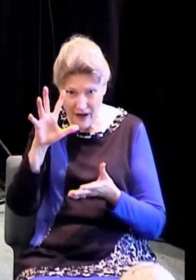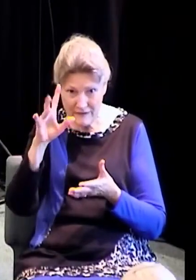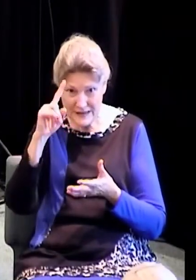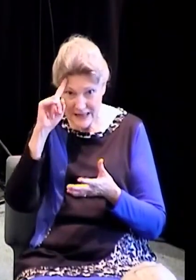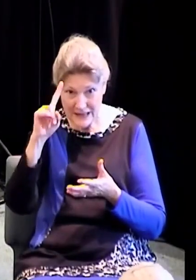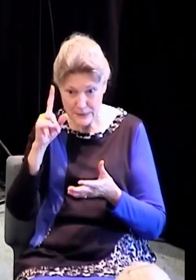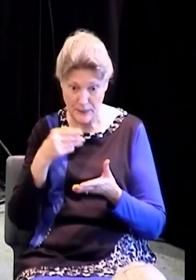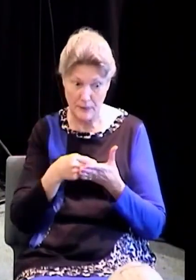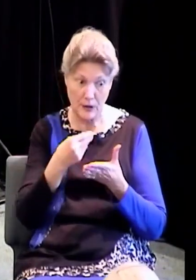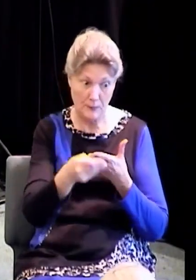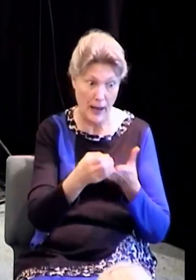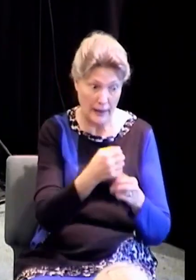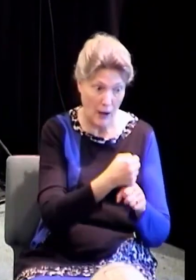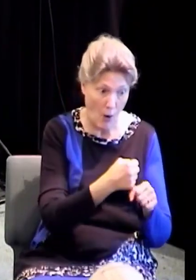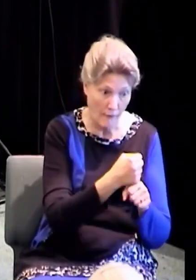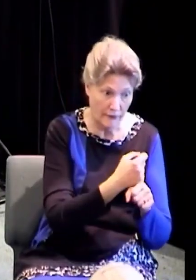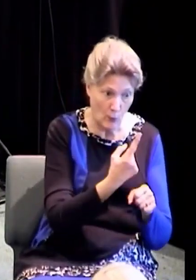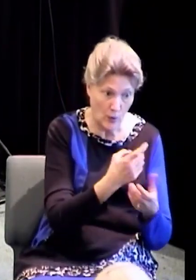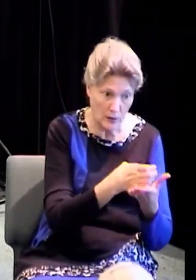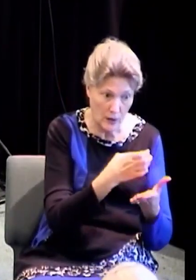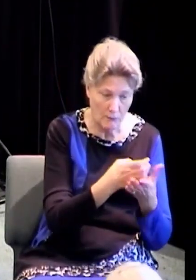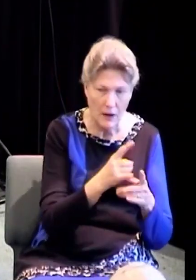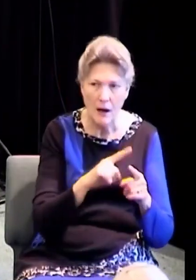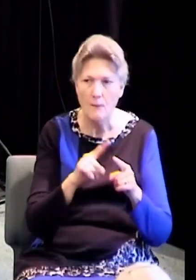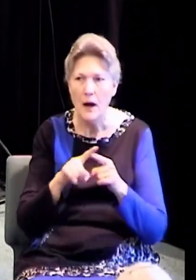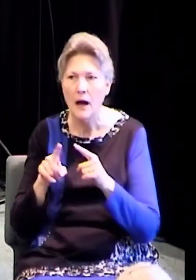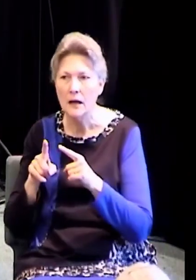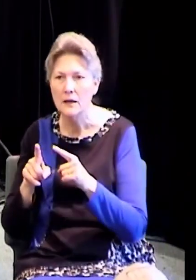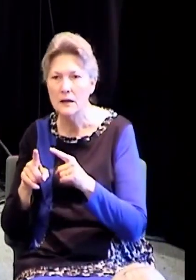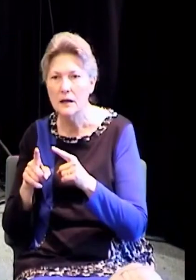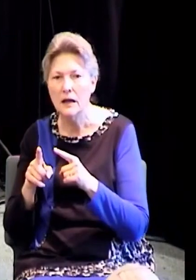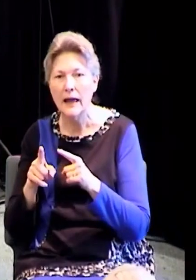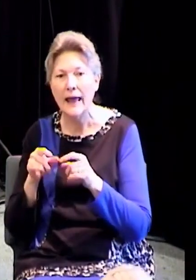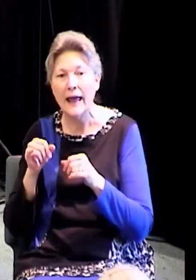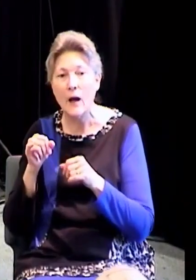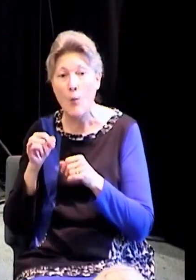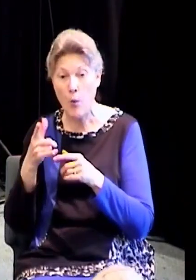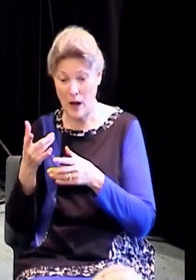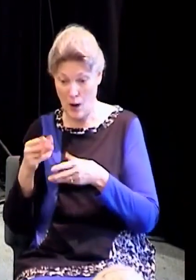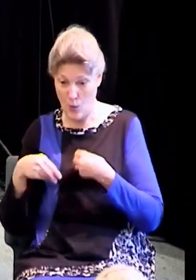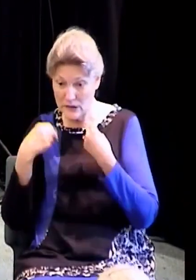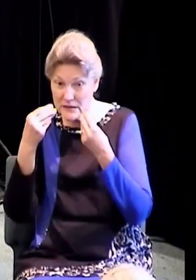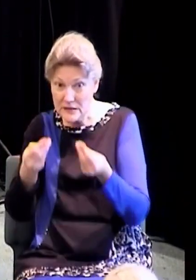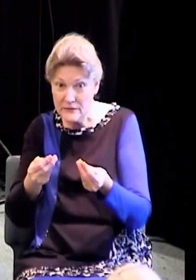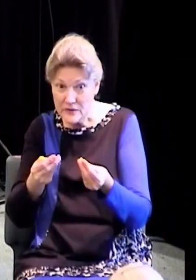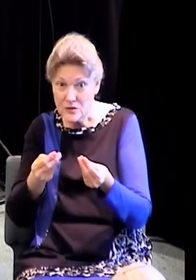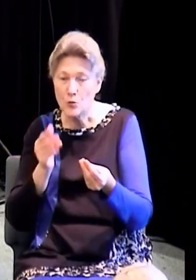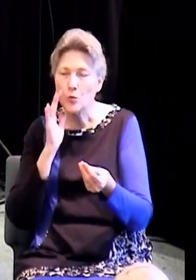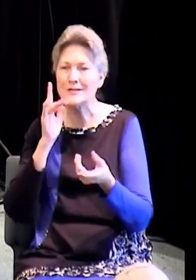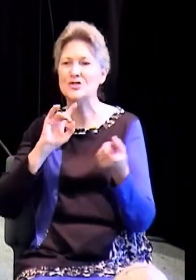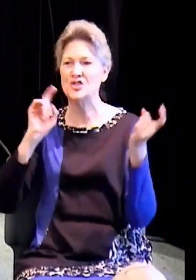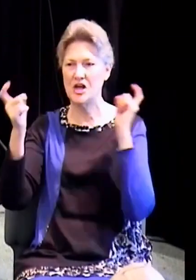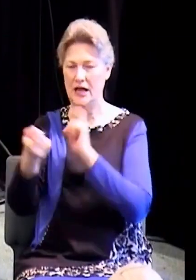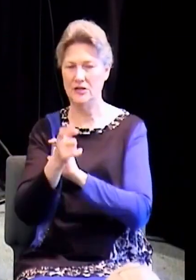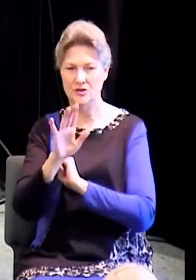to give you is enough to change who you are and what you are because he's got the power of change.